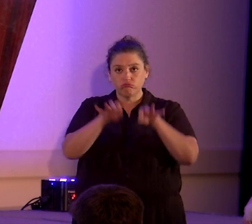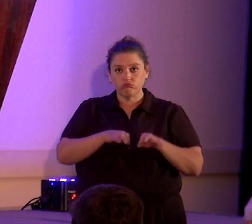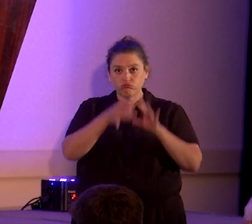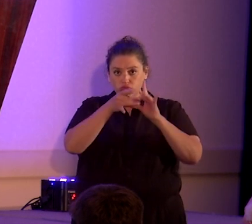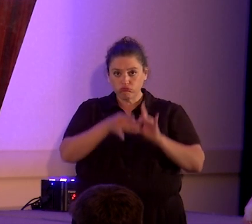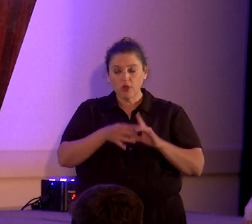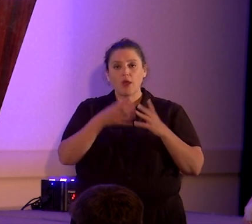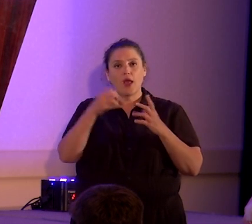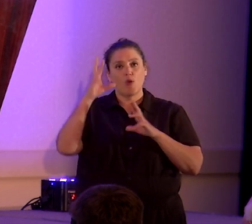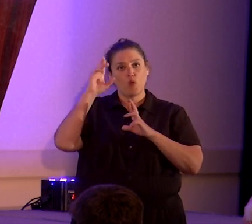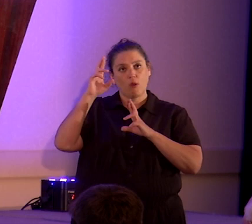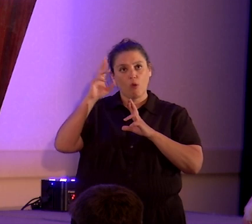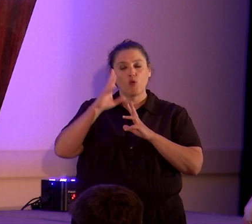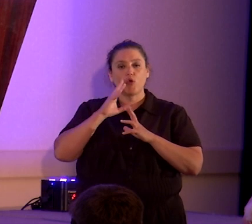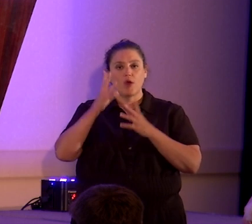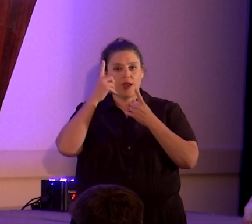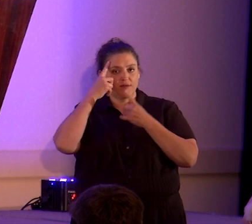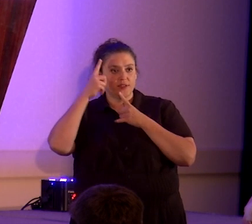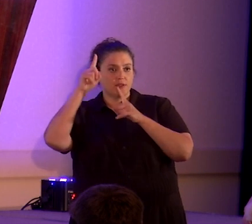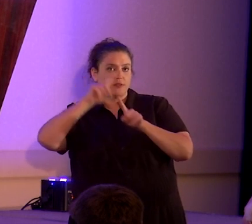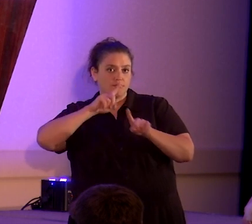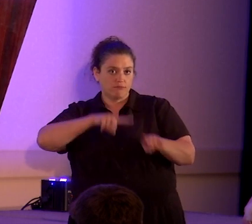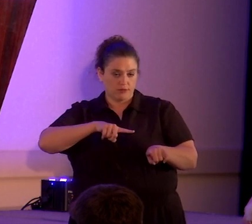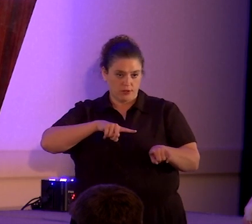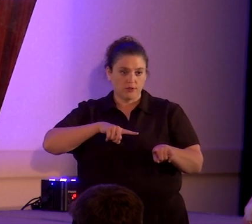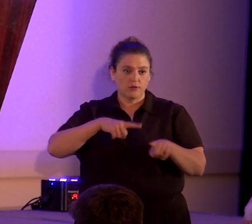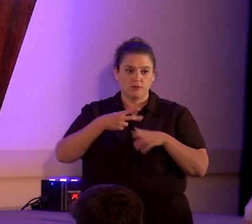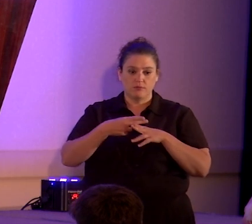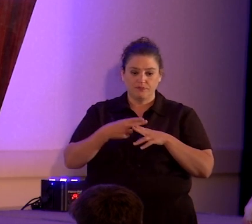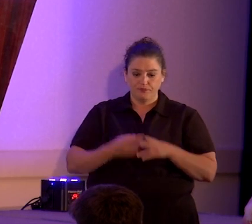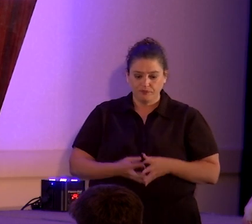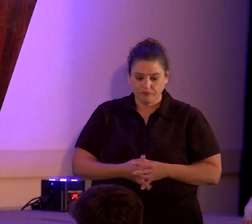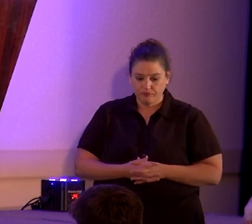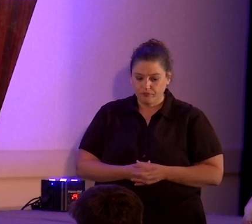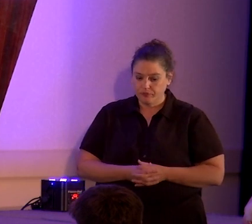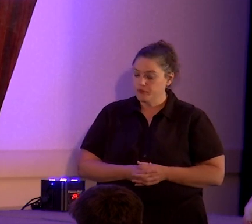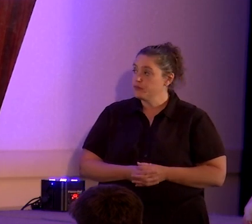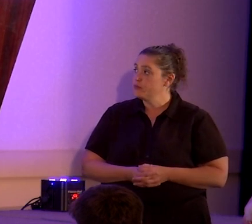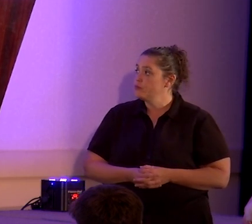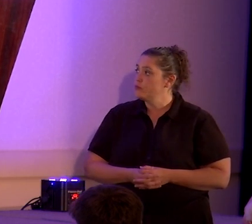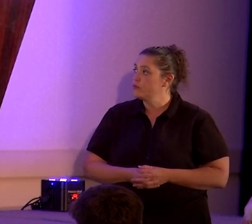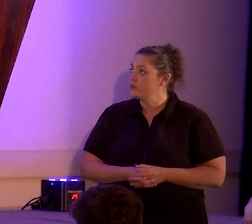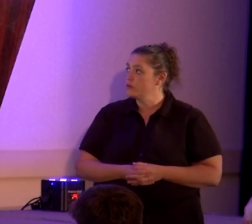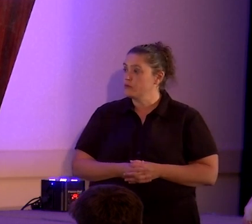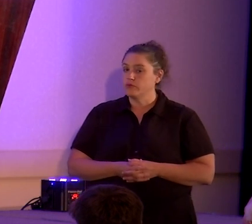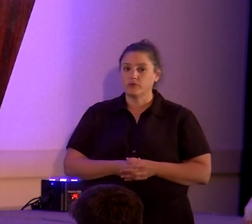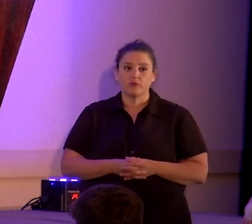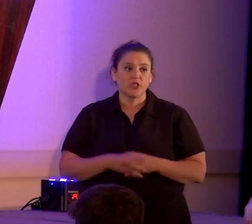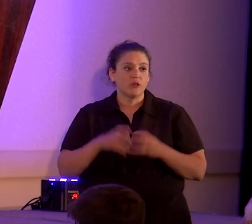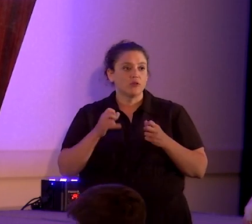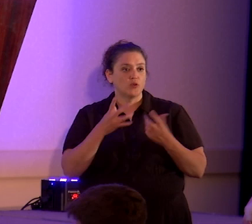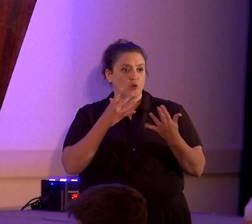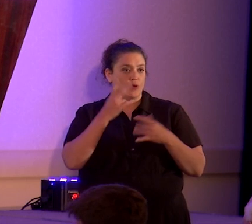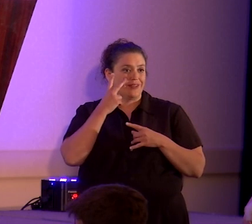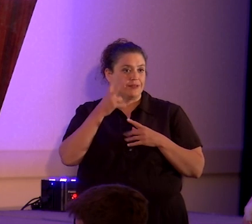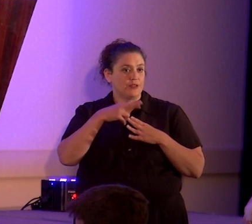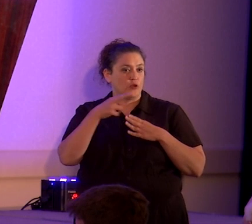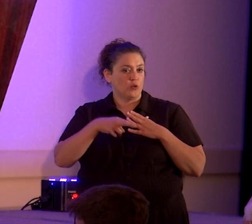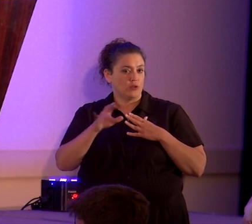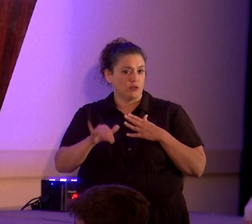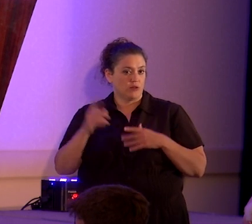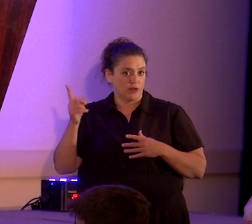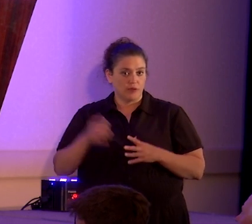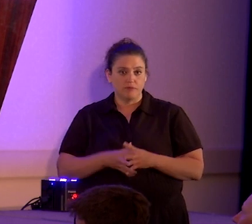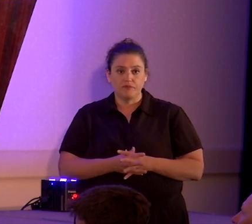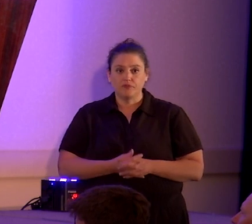to have a successful outcome in the not-too-distant future. So stay tuned, as well, for the result in the 9-11